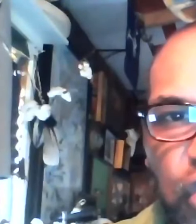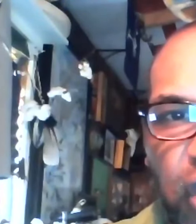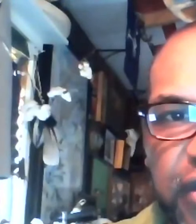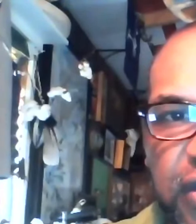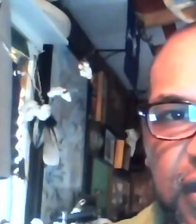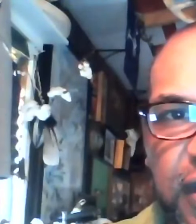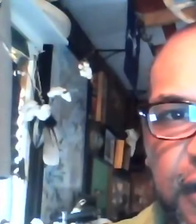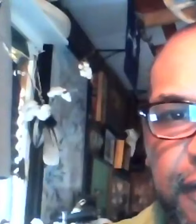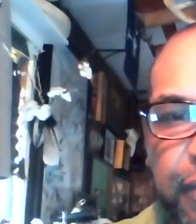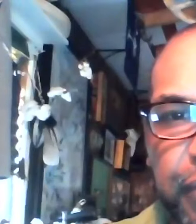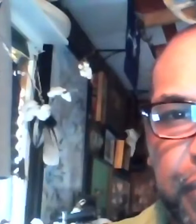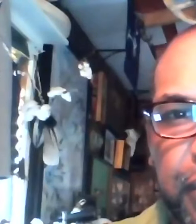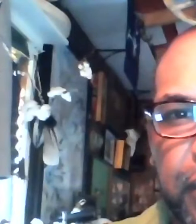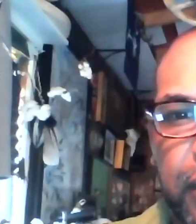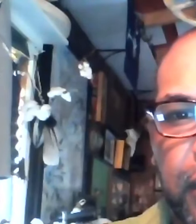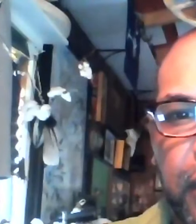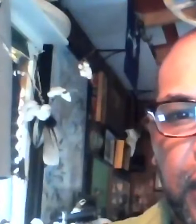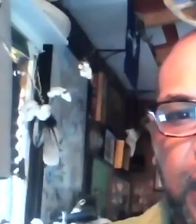range choice.